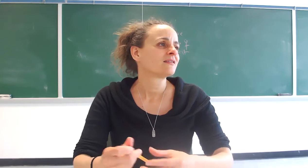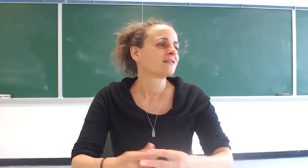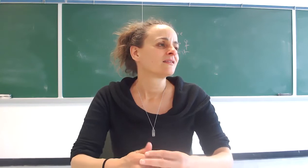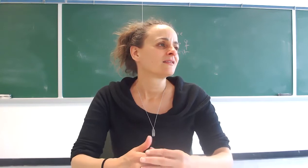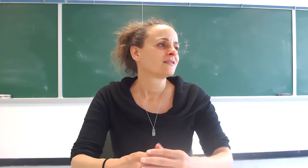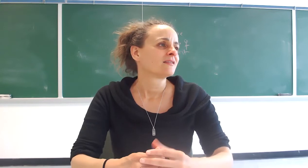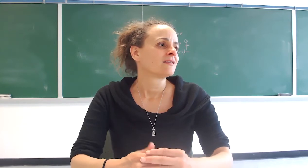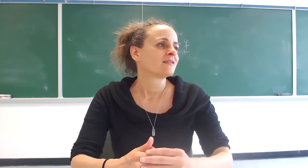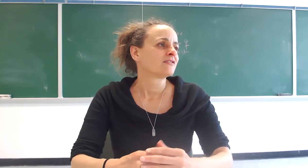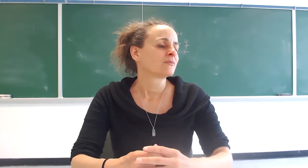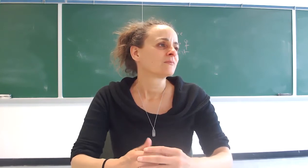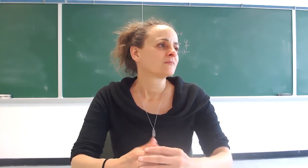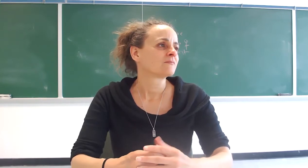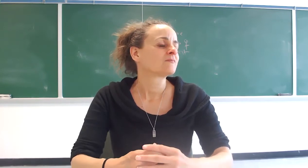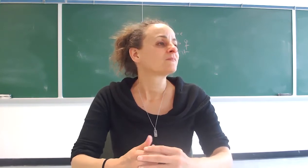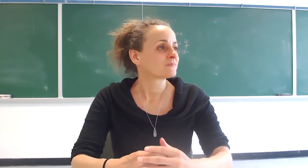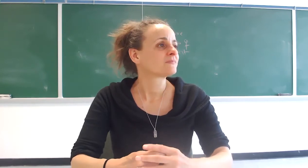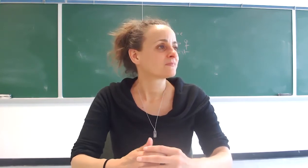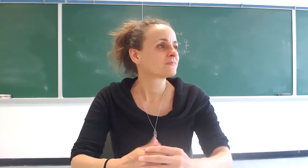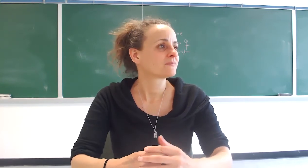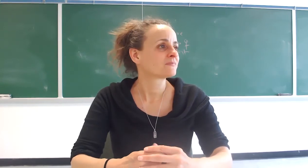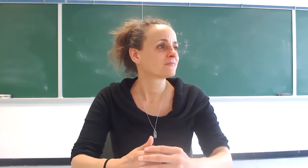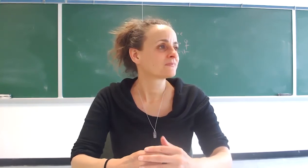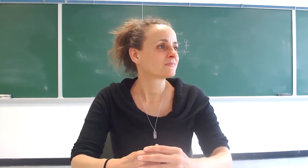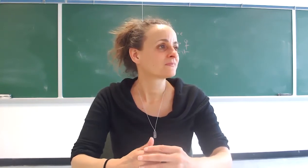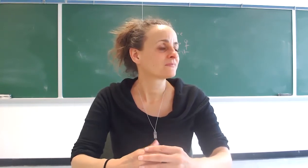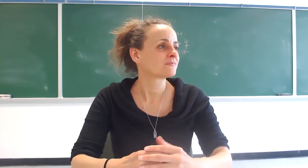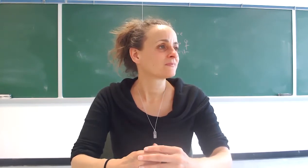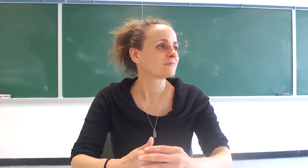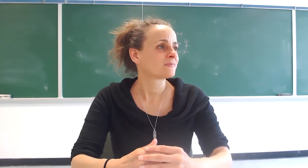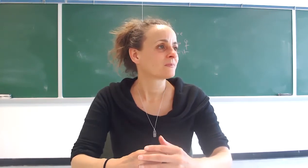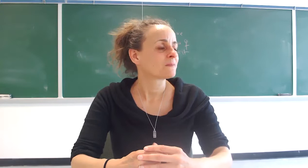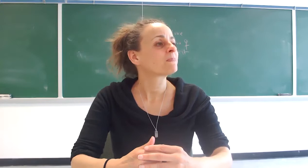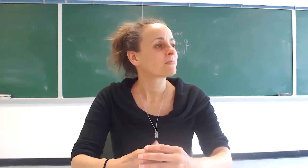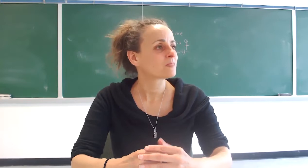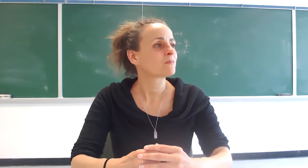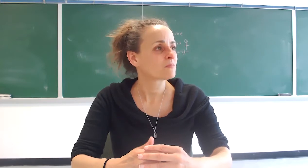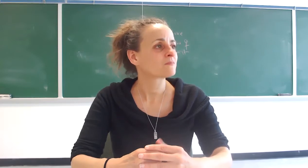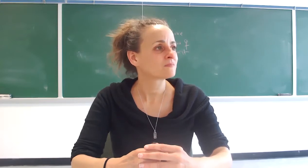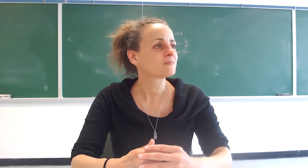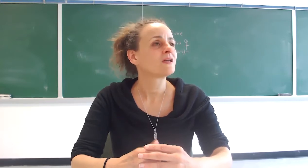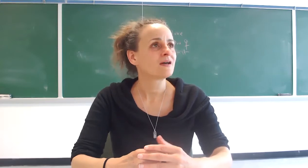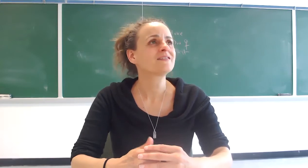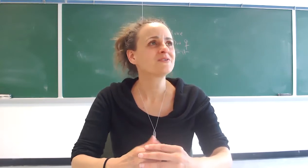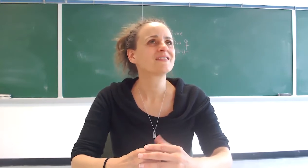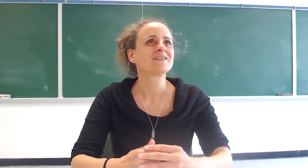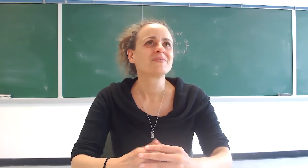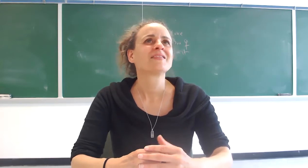in torturous circumstances if they become like the torture later on that's interesting in